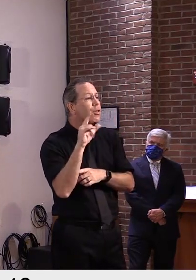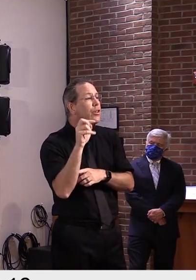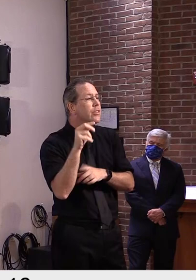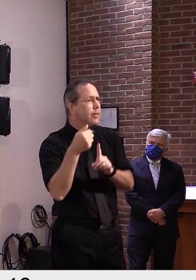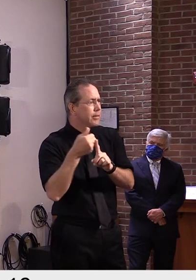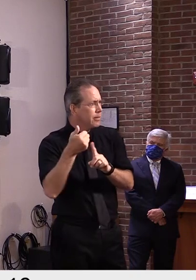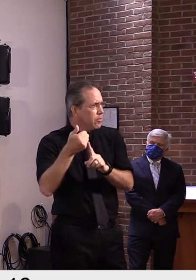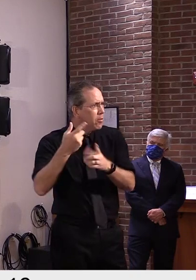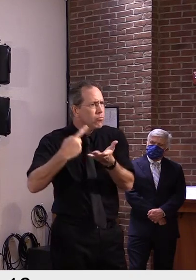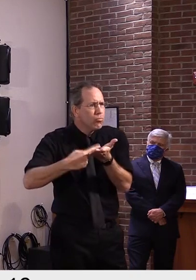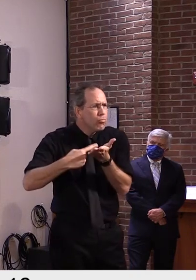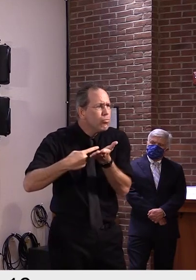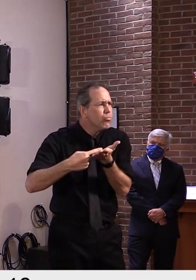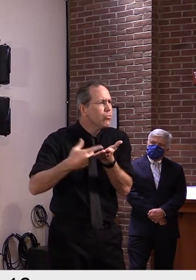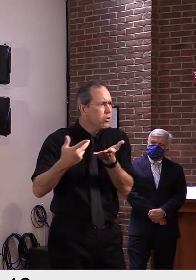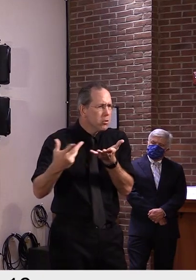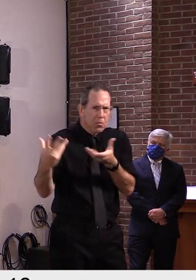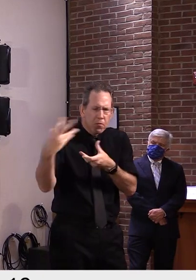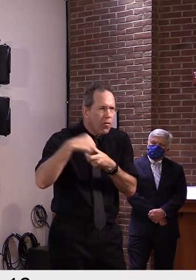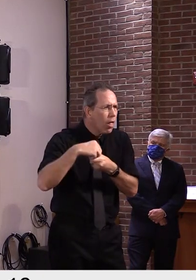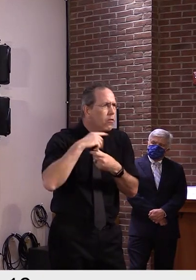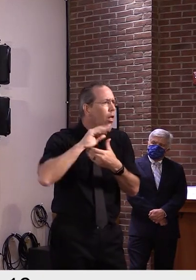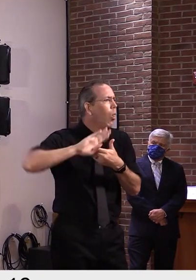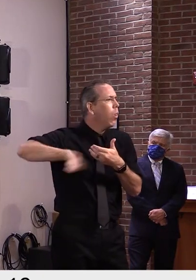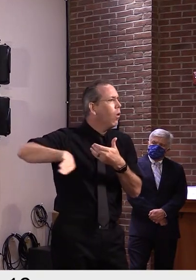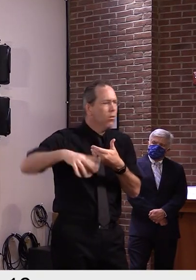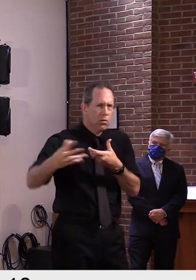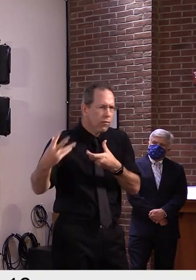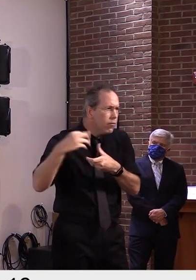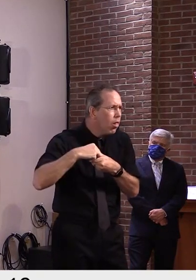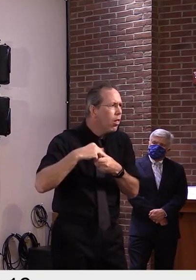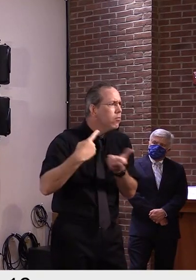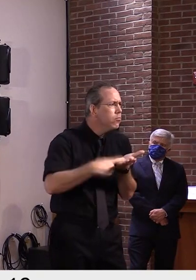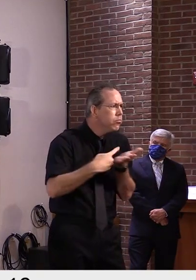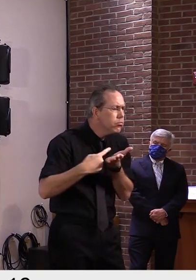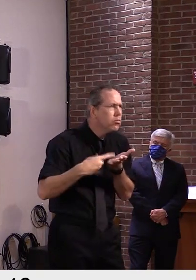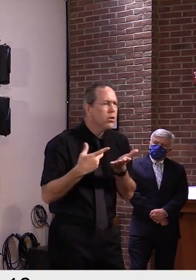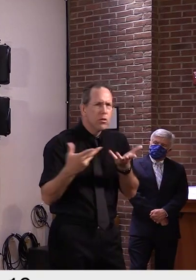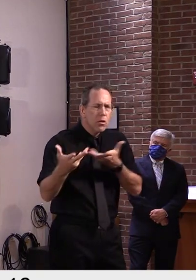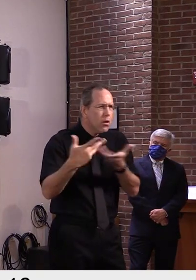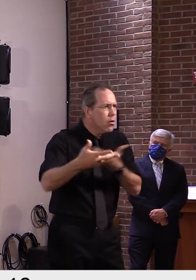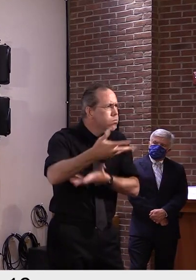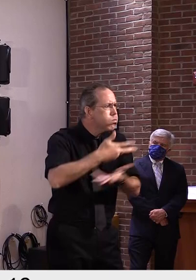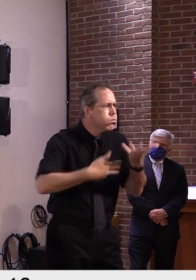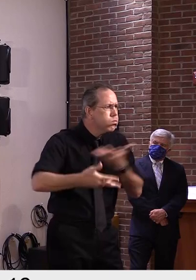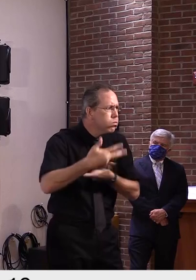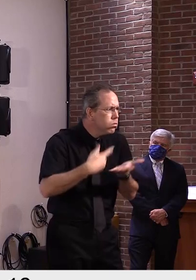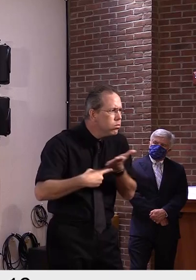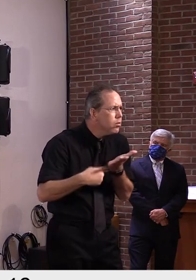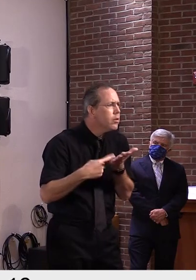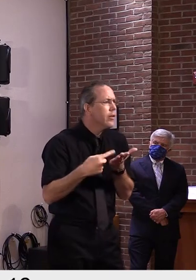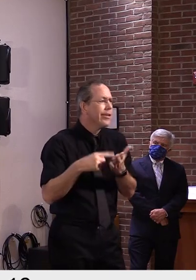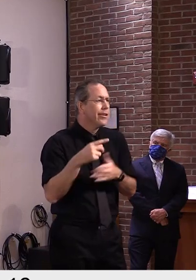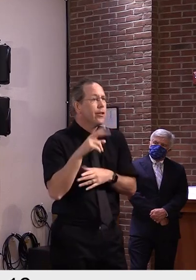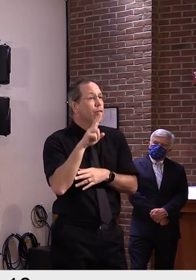of making sure the university has a sense of accountability for what it needs to do to